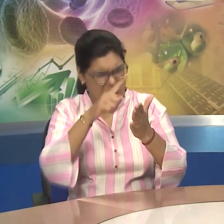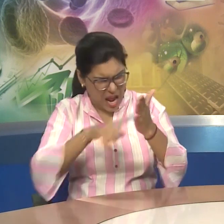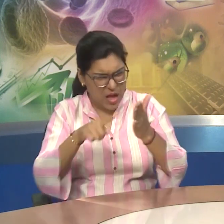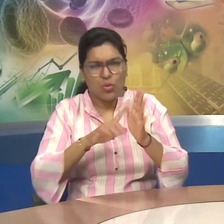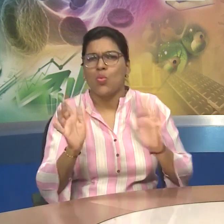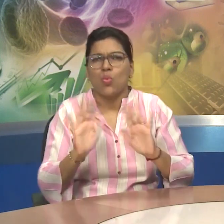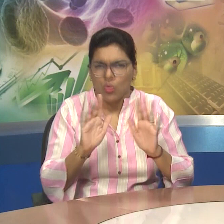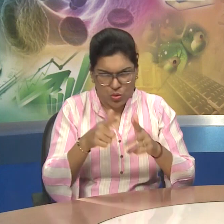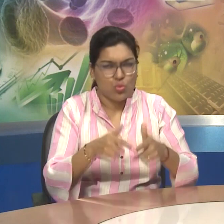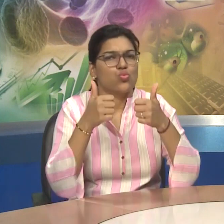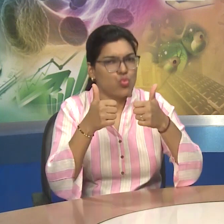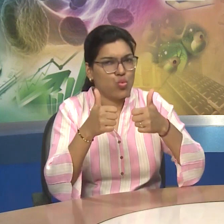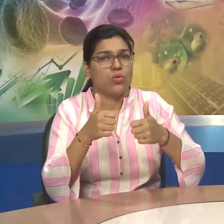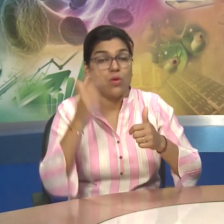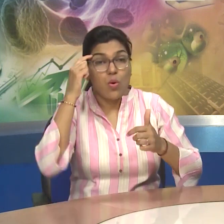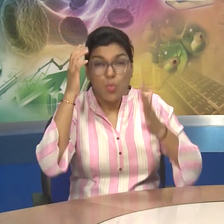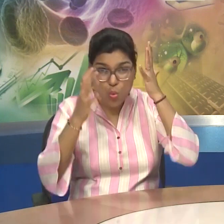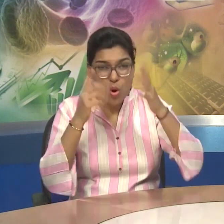Optimal Anxiety Optimal